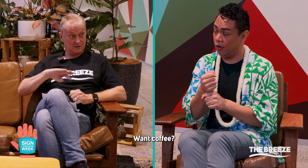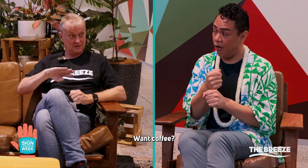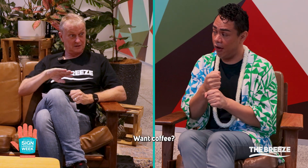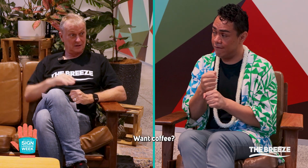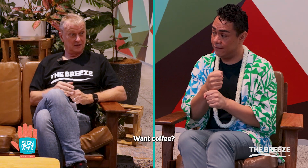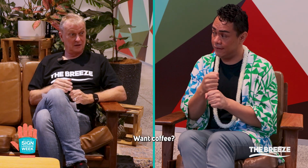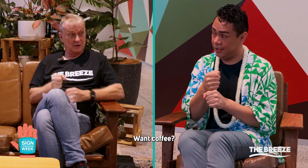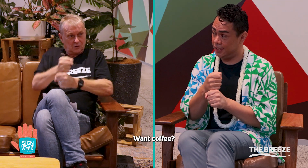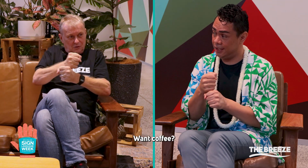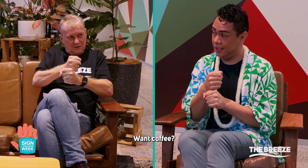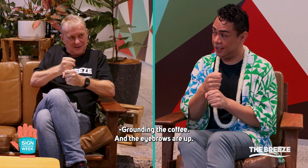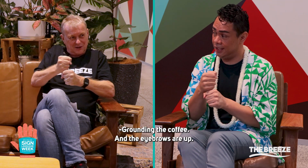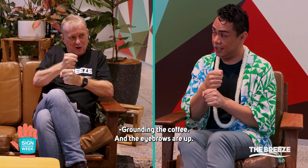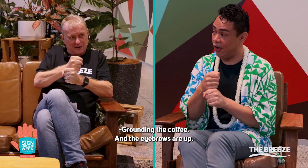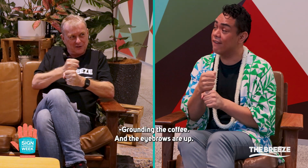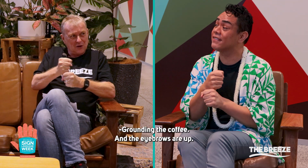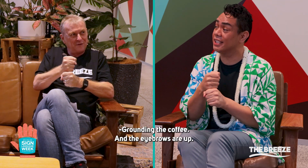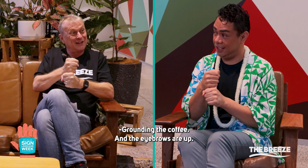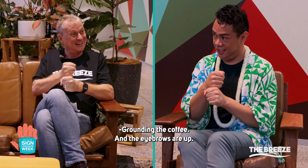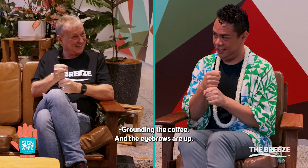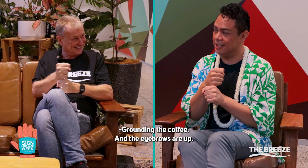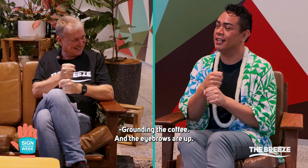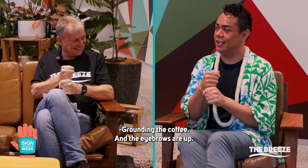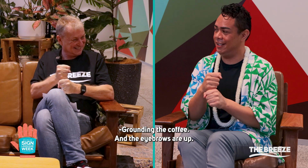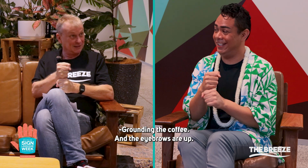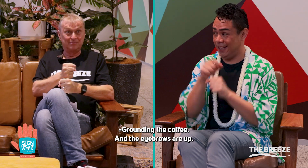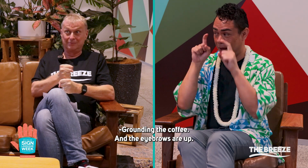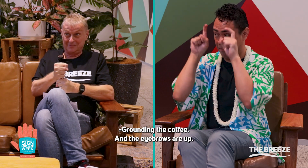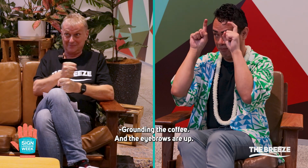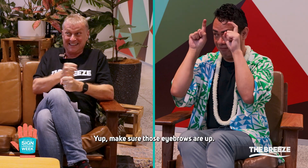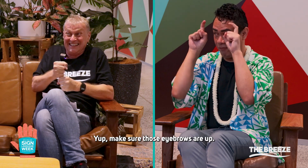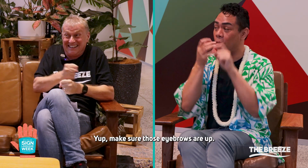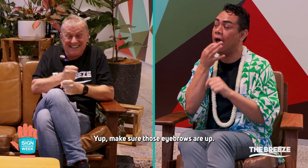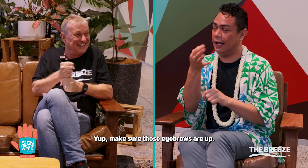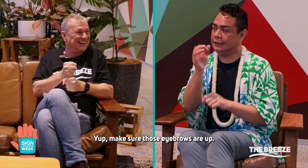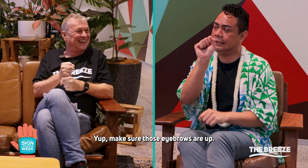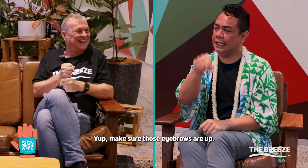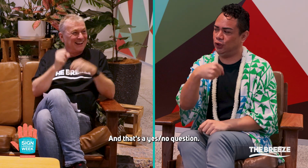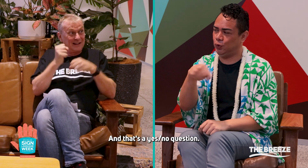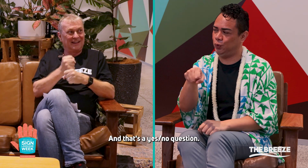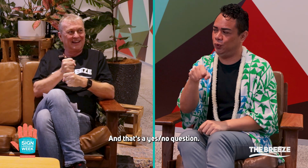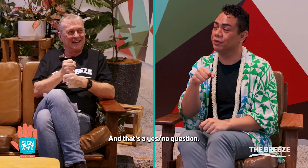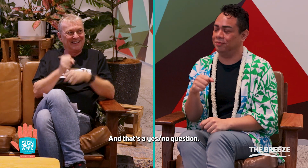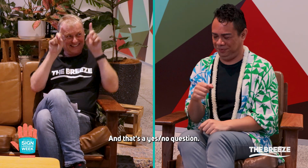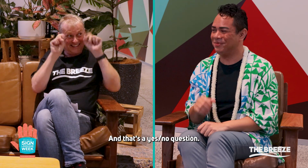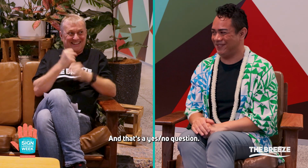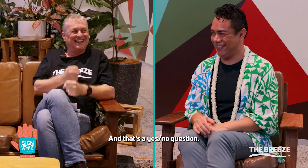Coffee. Grounded the eyebrows are up. Yep. Make sure those eyebrows are up. And that's a yes no question.